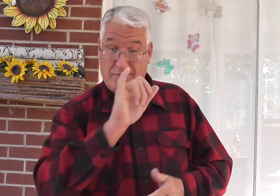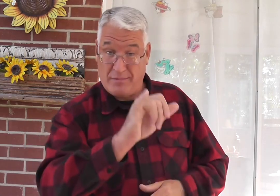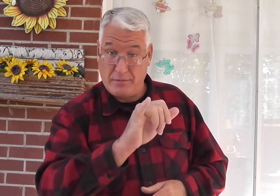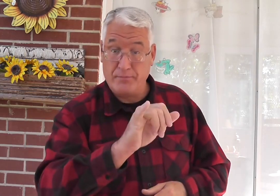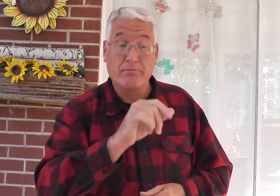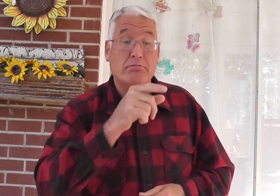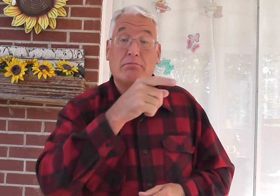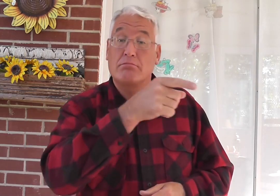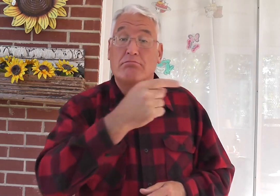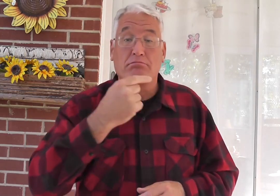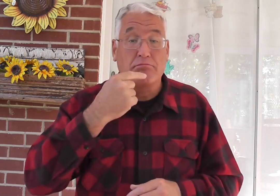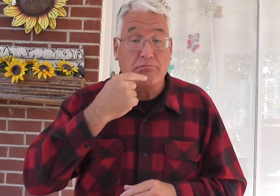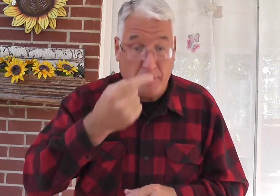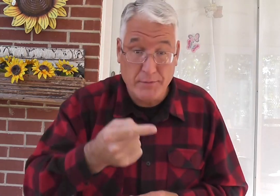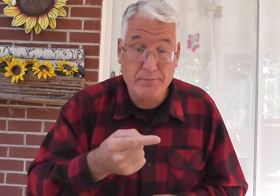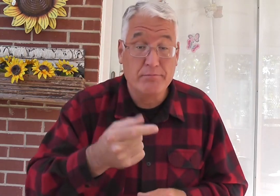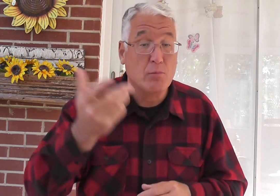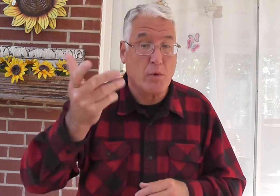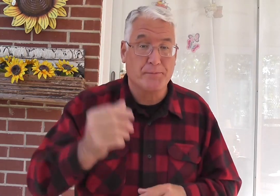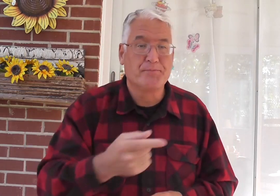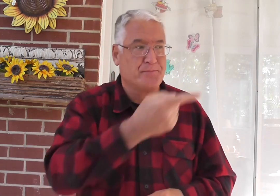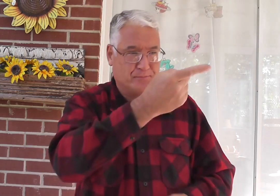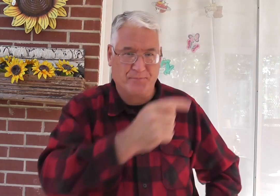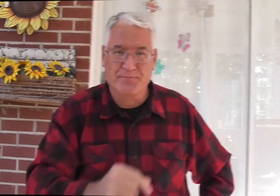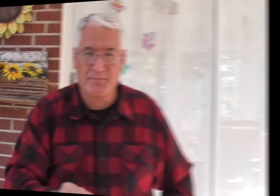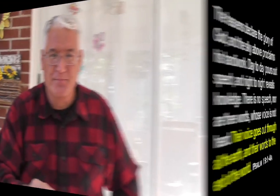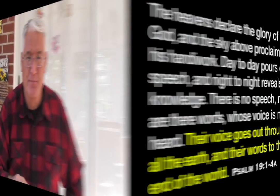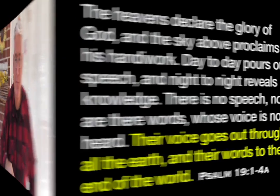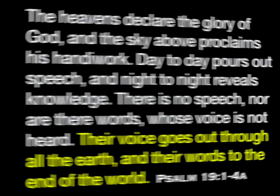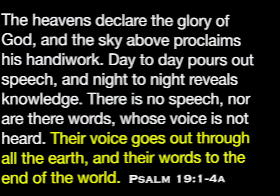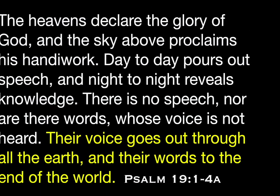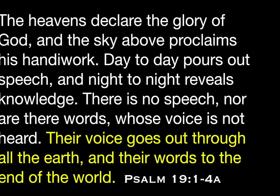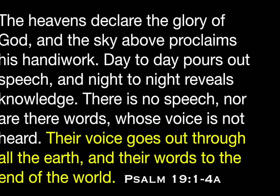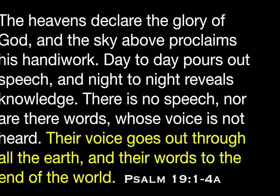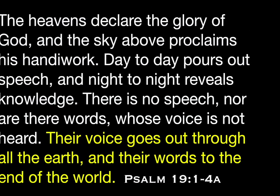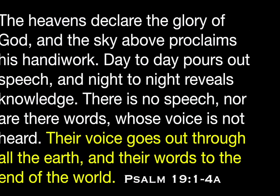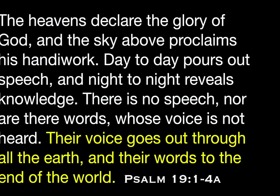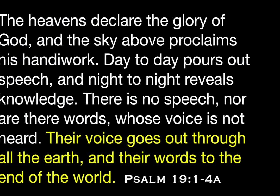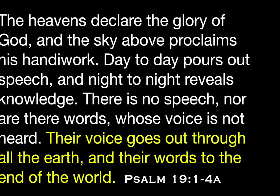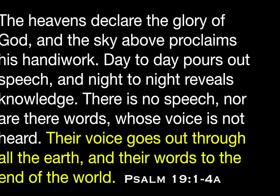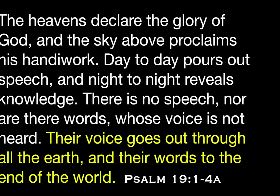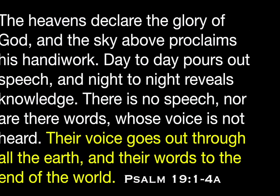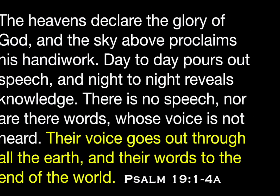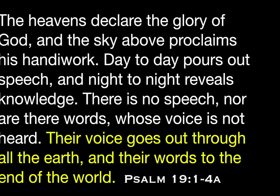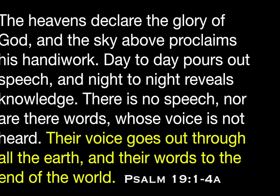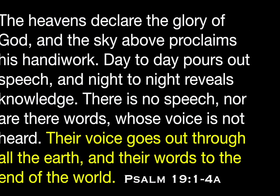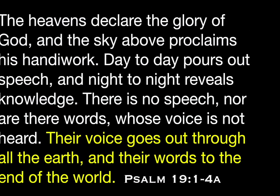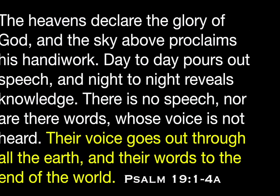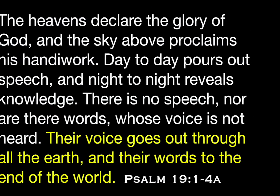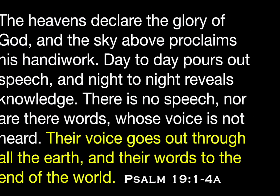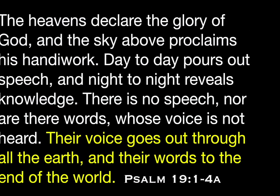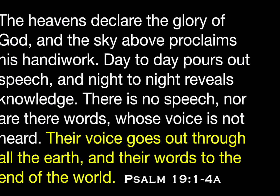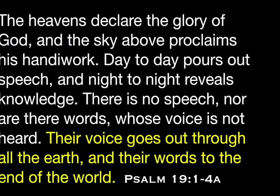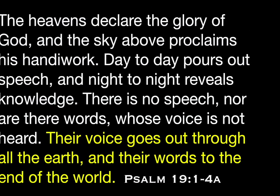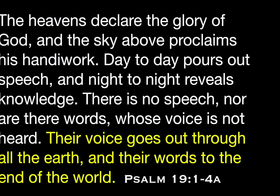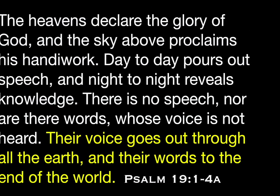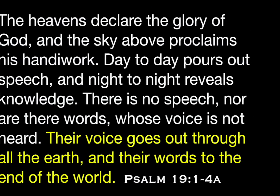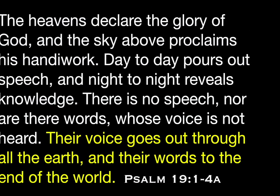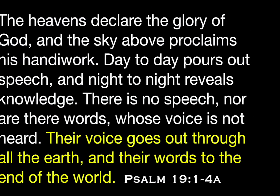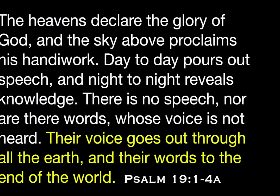King David wrote that. Let's look back at the Psalms. The heavens declare the glory of God, and the sky above